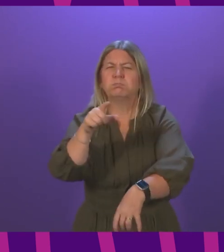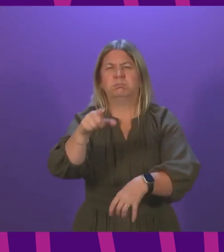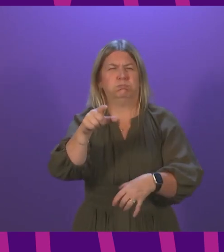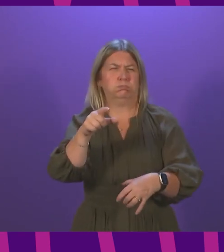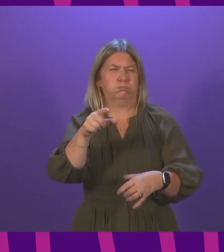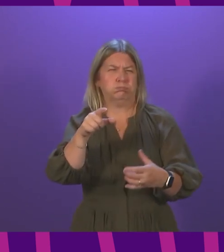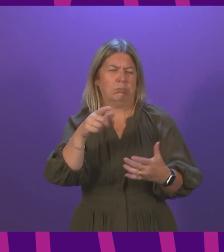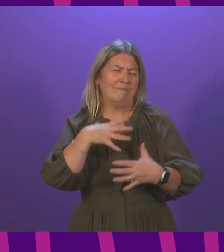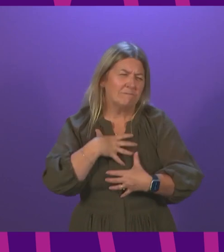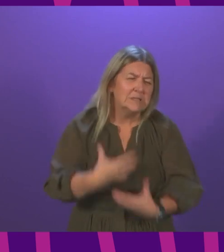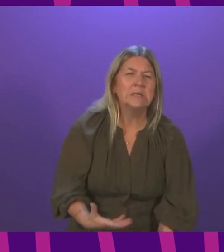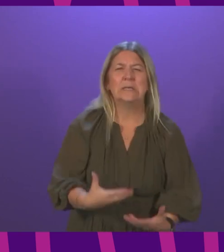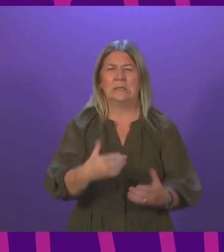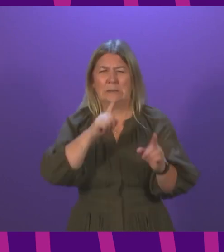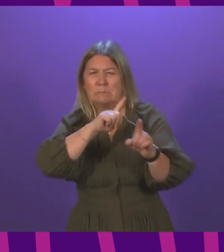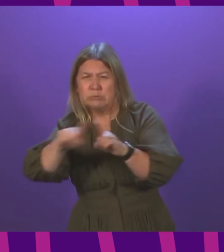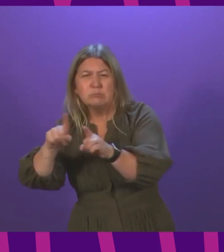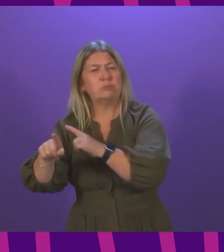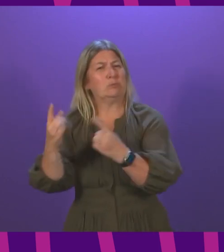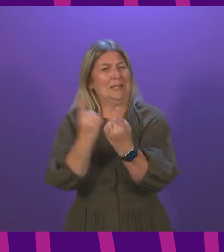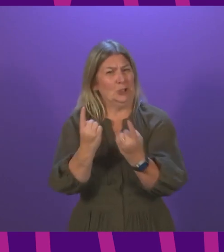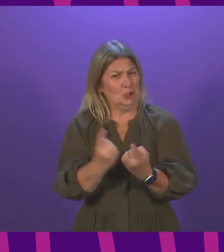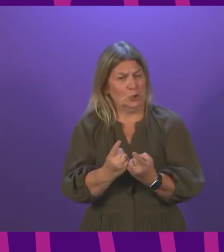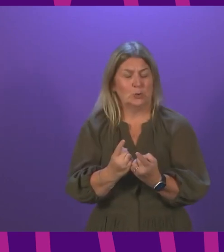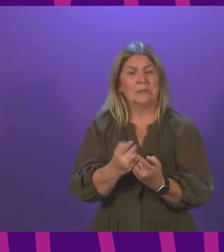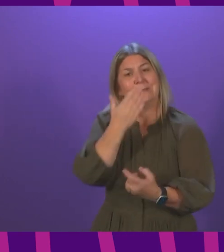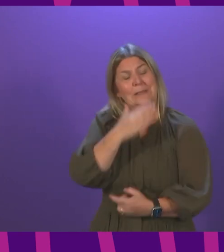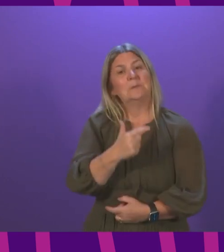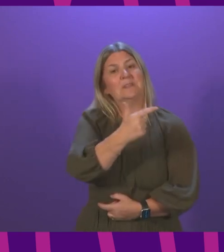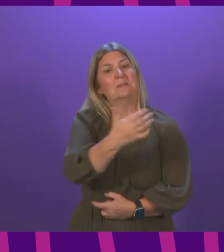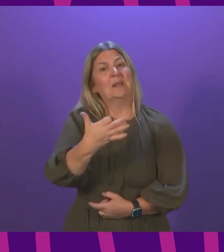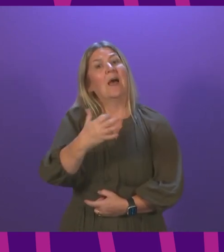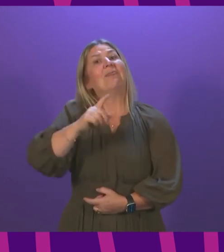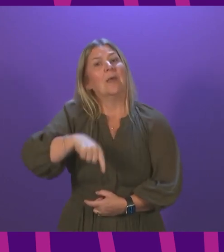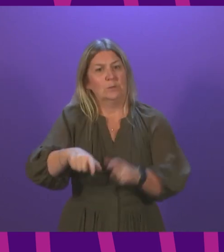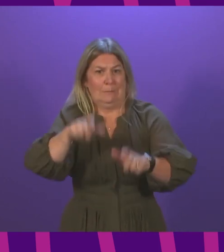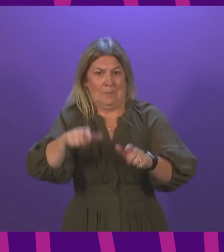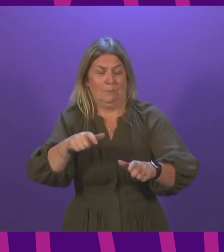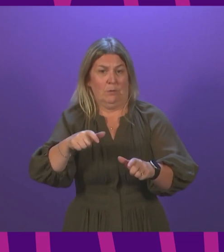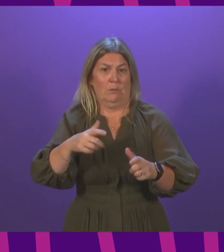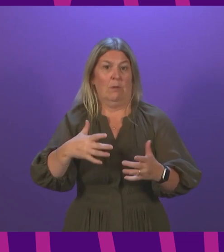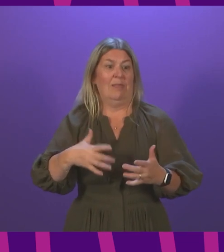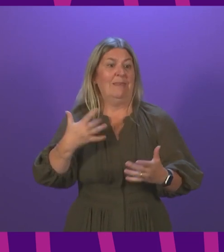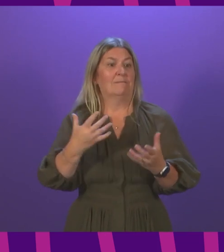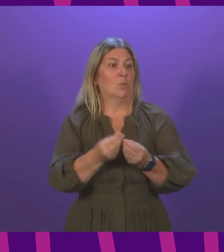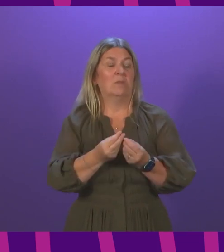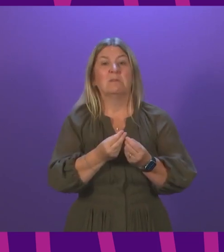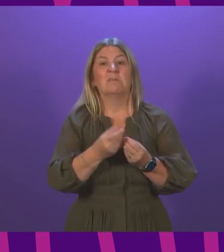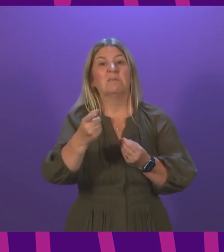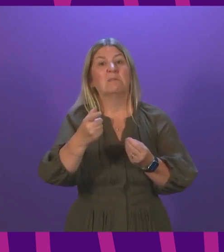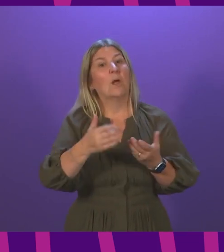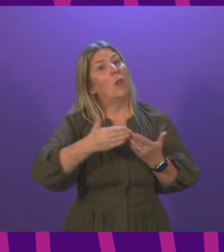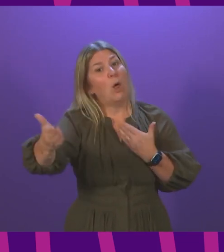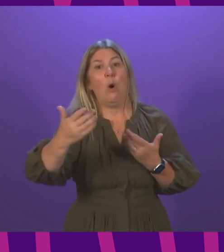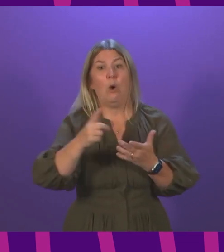gasping for breath. Figures released today show that 79,000 people in Scotland are now living with long Covid. It could be the